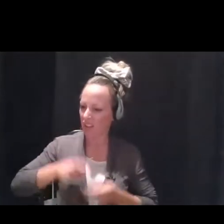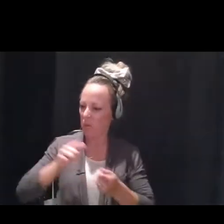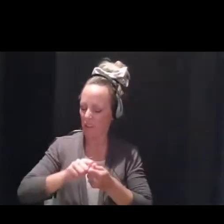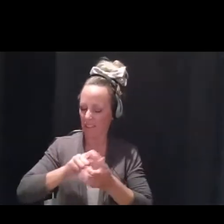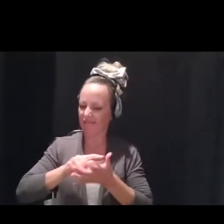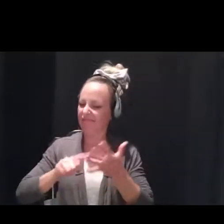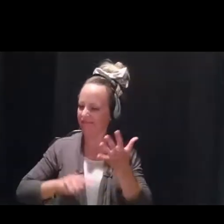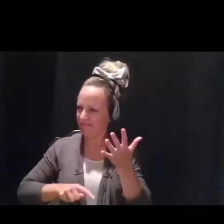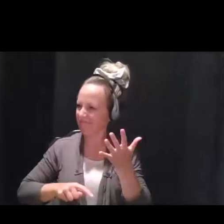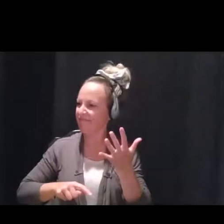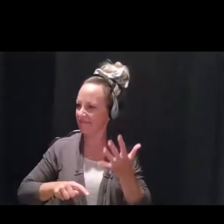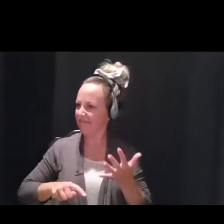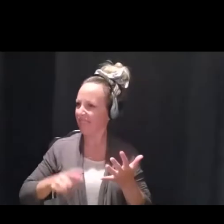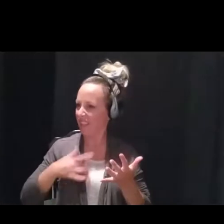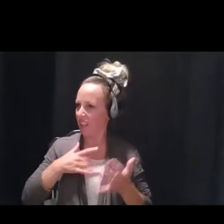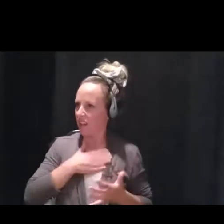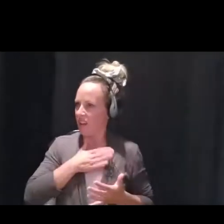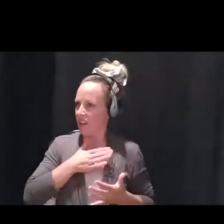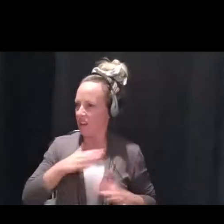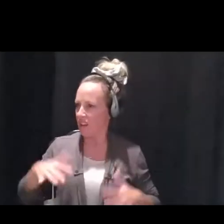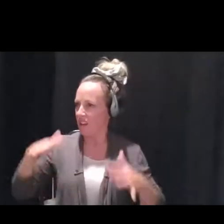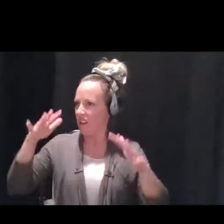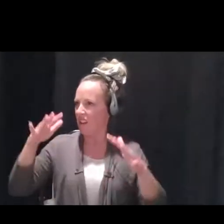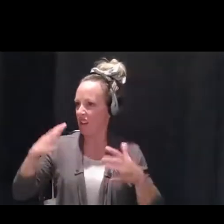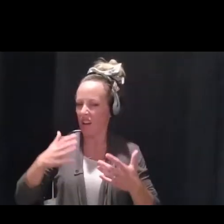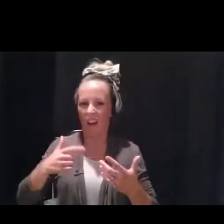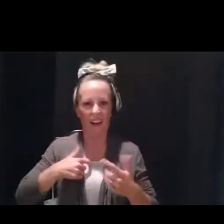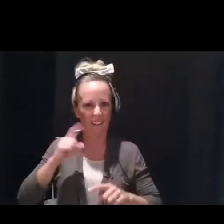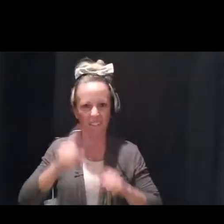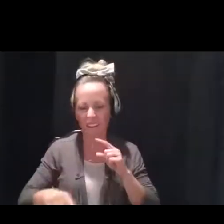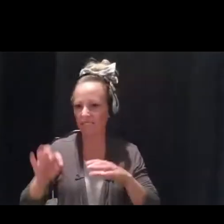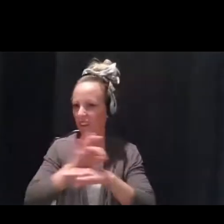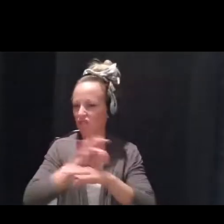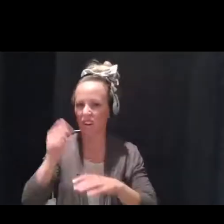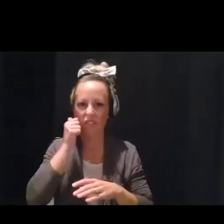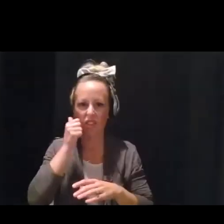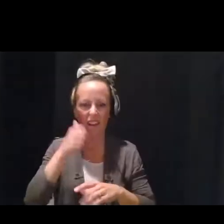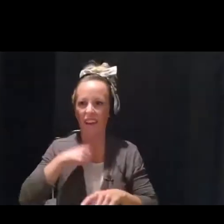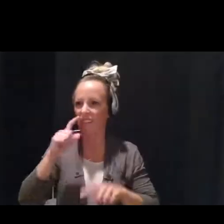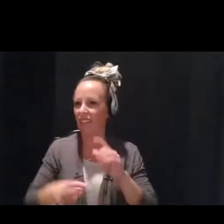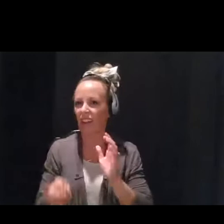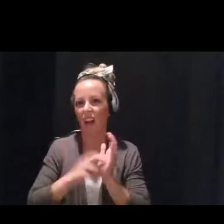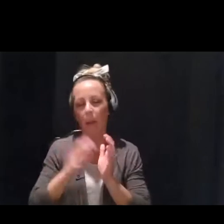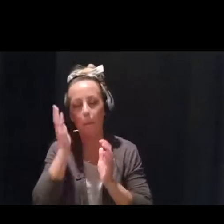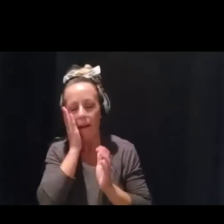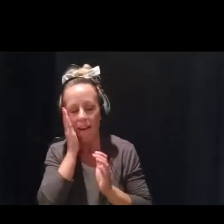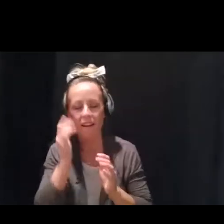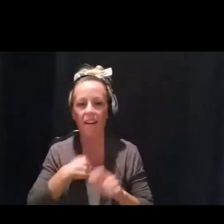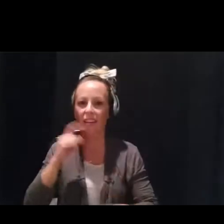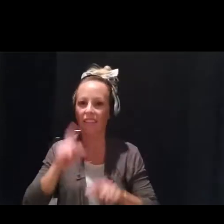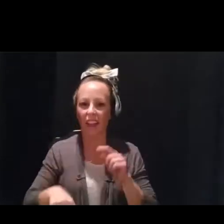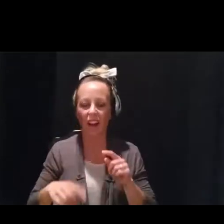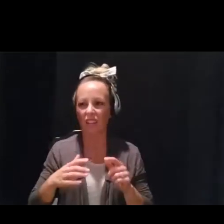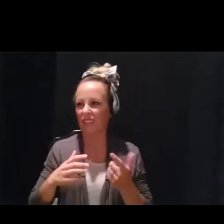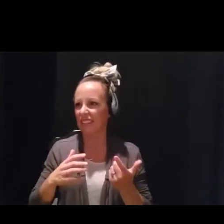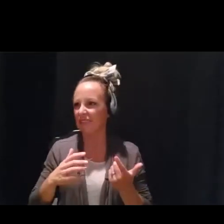yourself really struggling to function day-to-day and follow through on your day-to-day responsibilities, if you find your mood